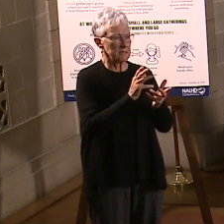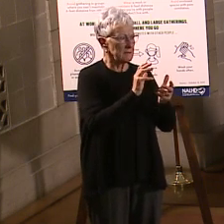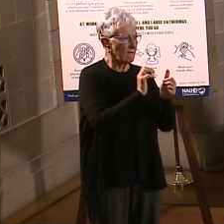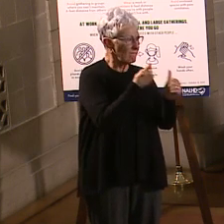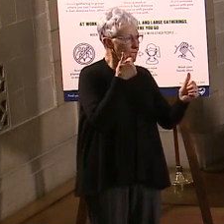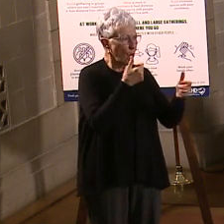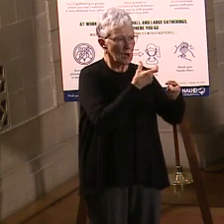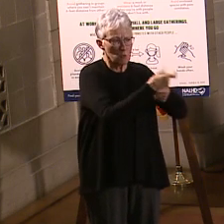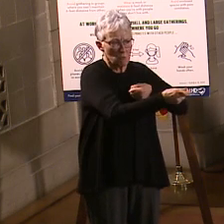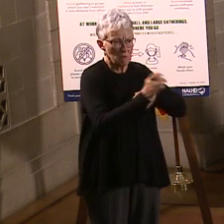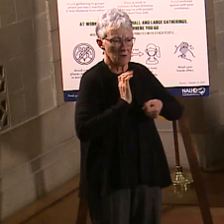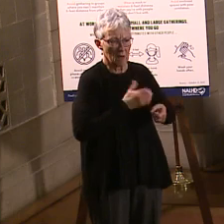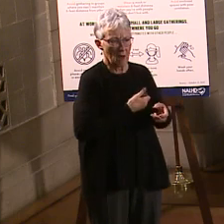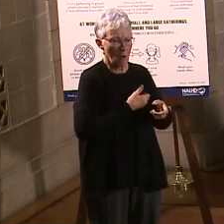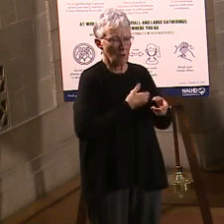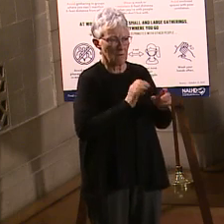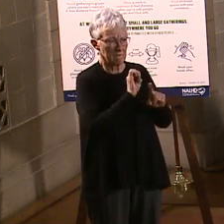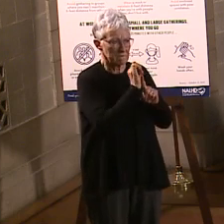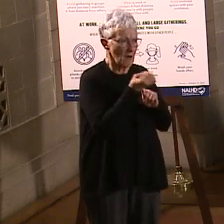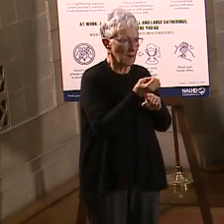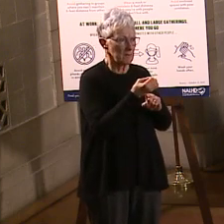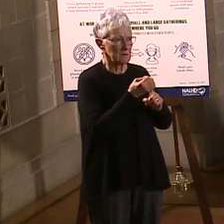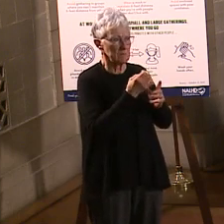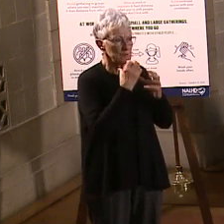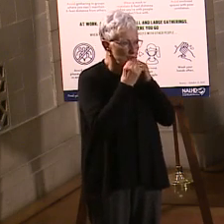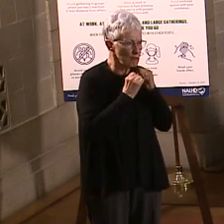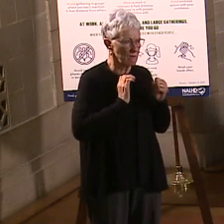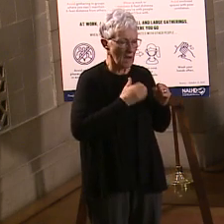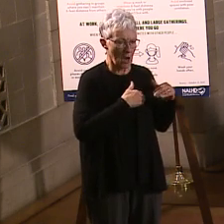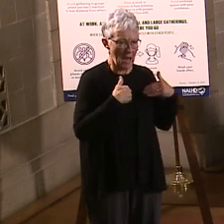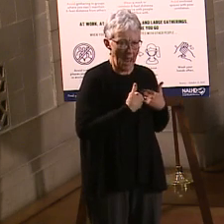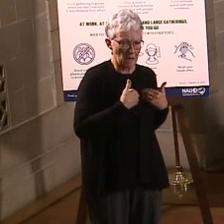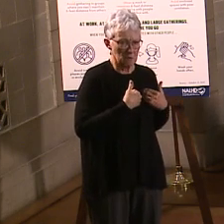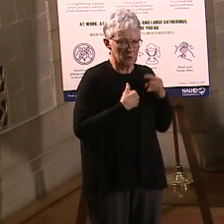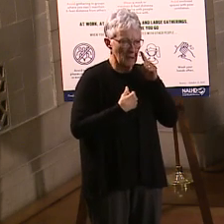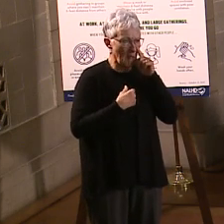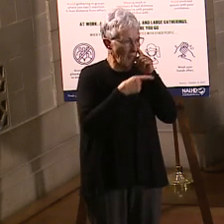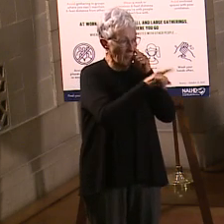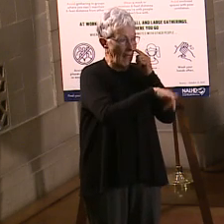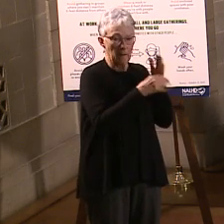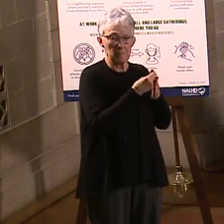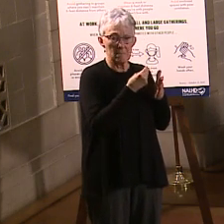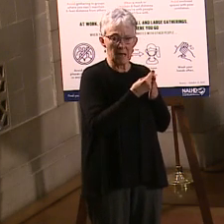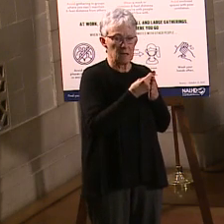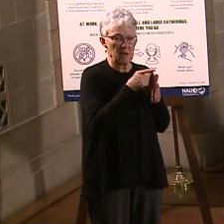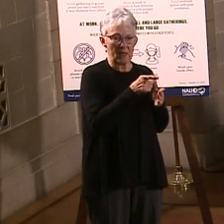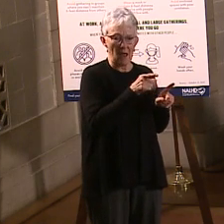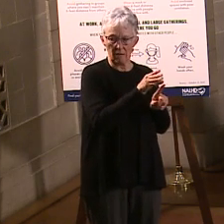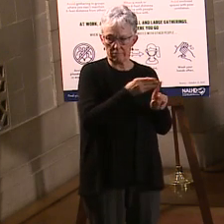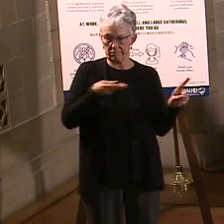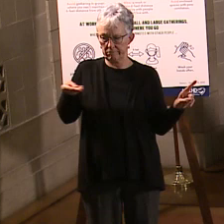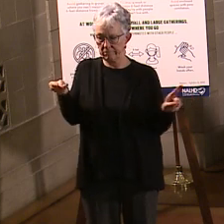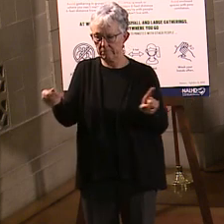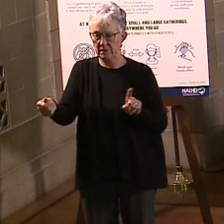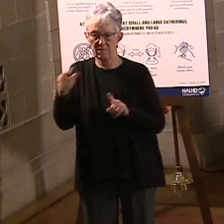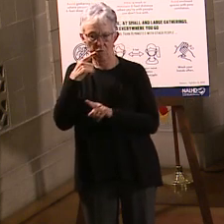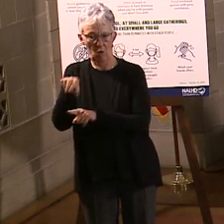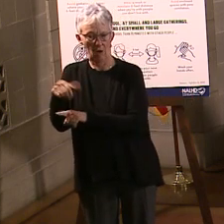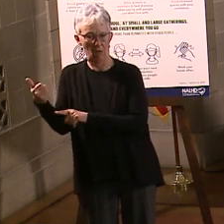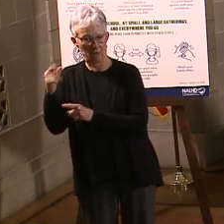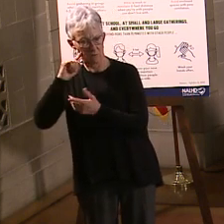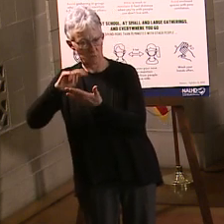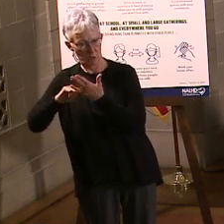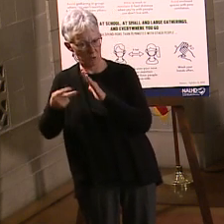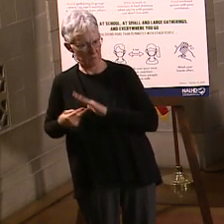projects. So a couple things. One, first of all, the board is well within their statutory authority and their rights